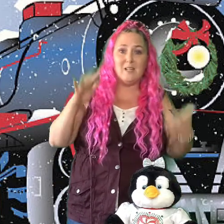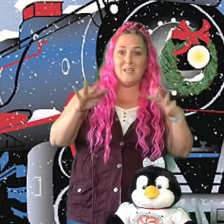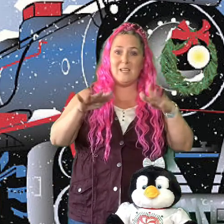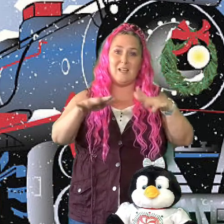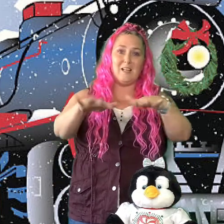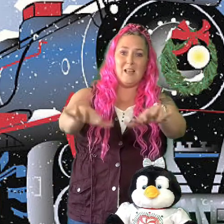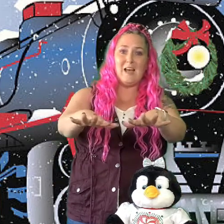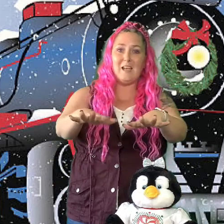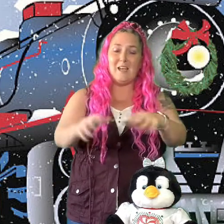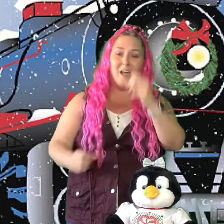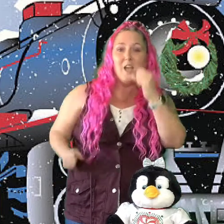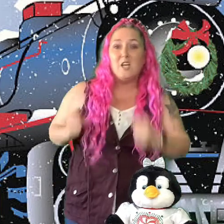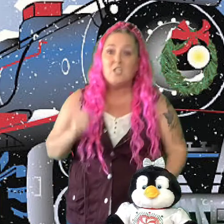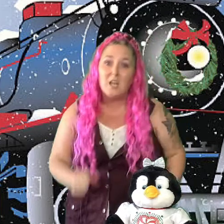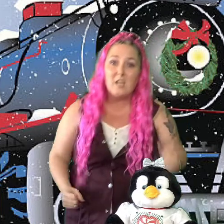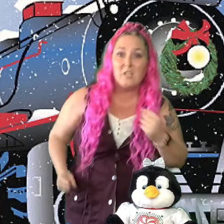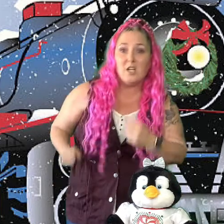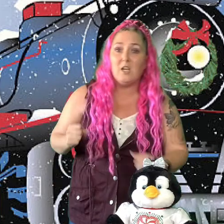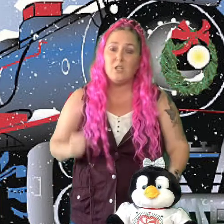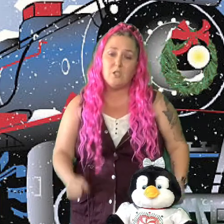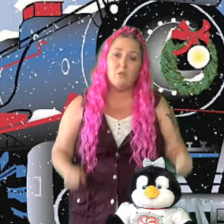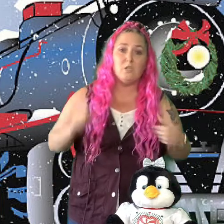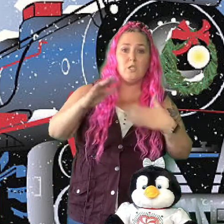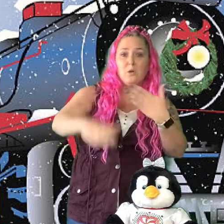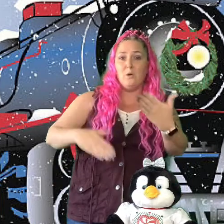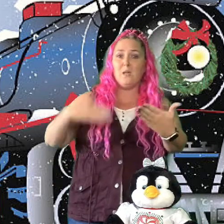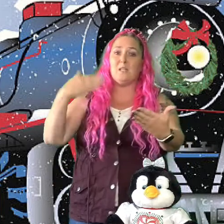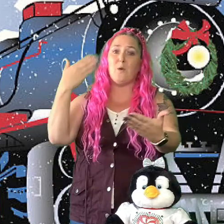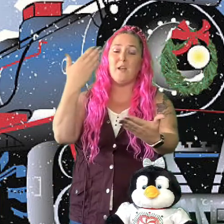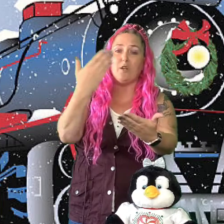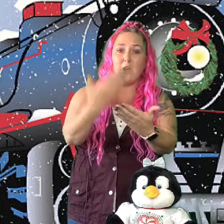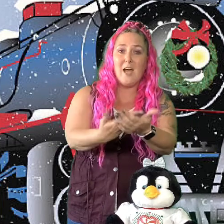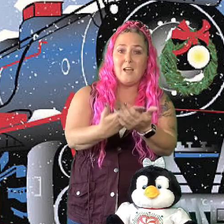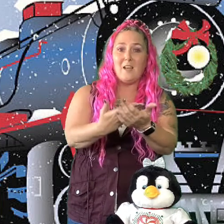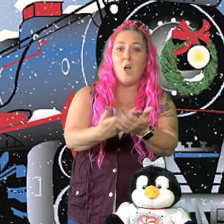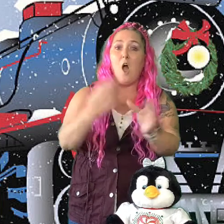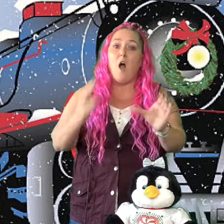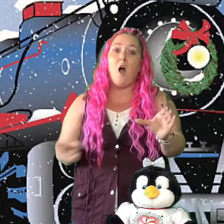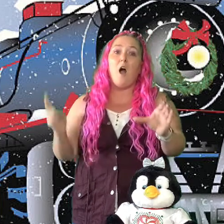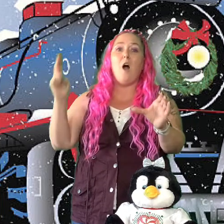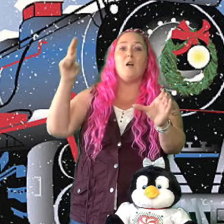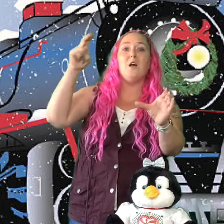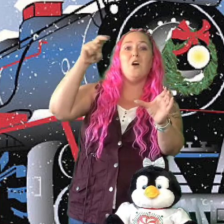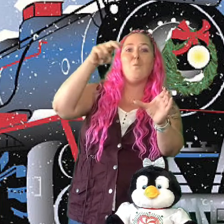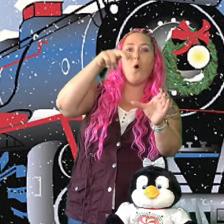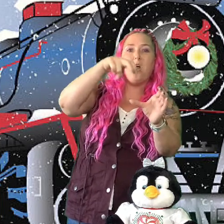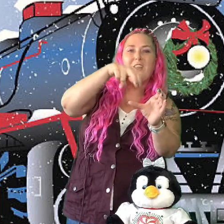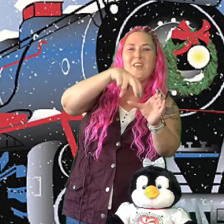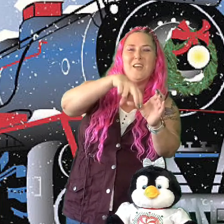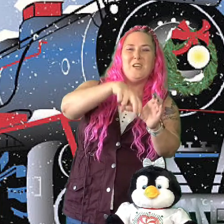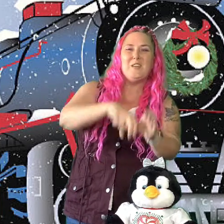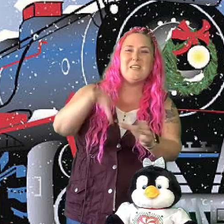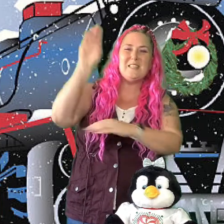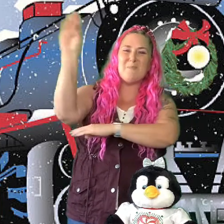Flickety-clack. Chugga-chugga-choo-choo. It's right on track. All aboard the Christmas